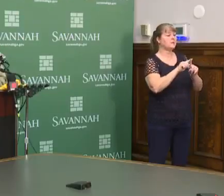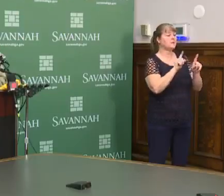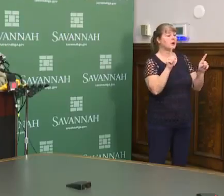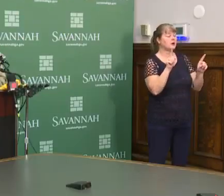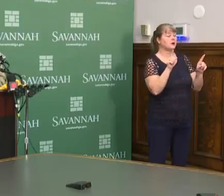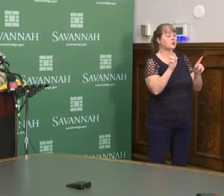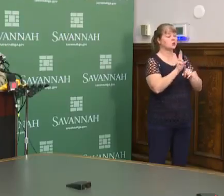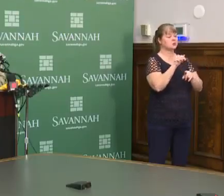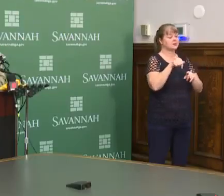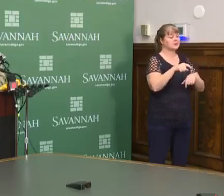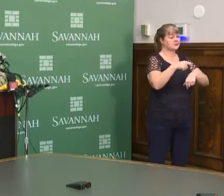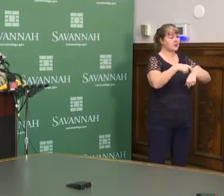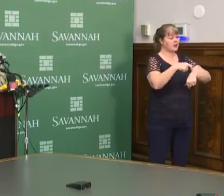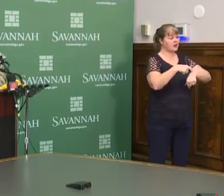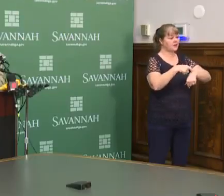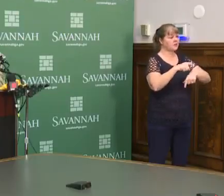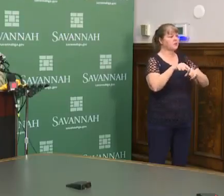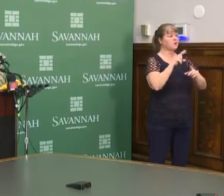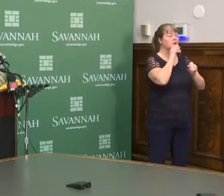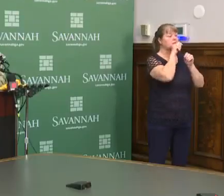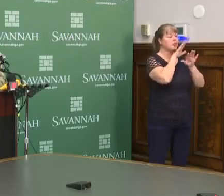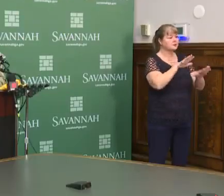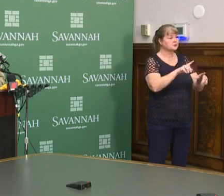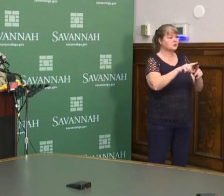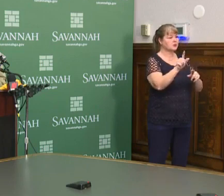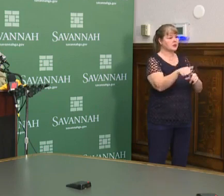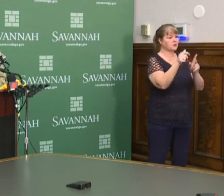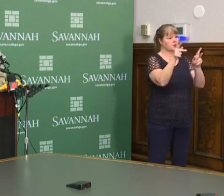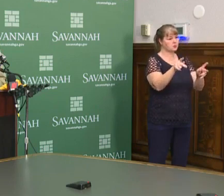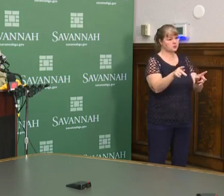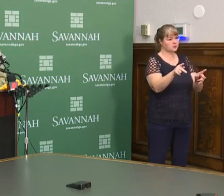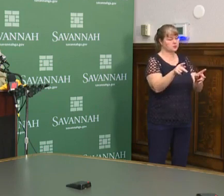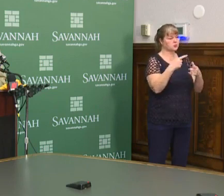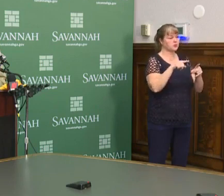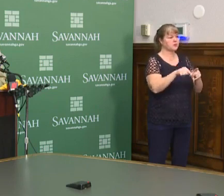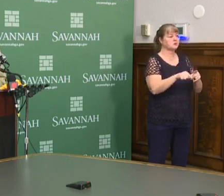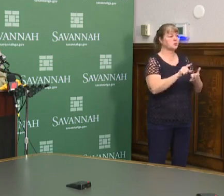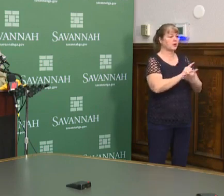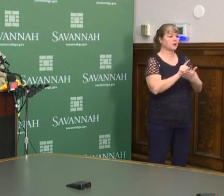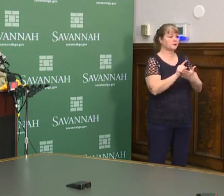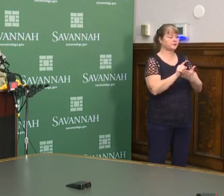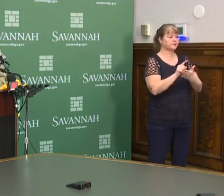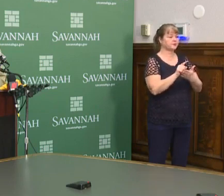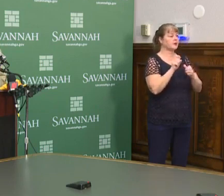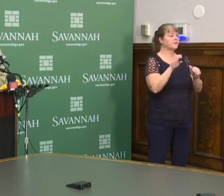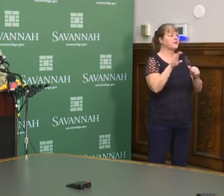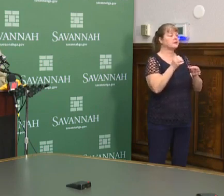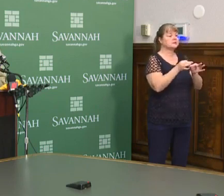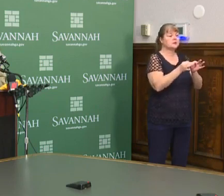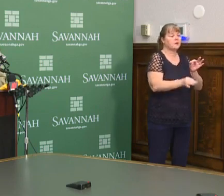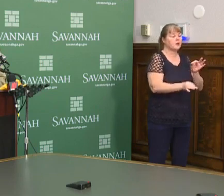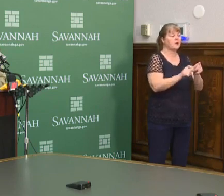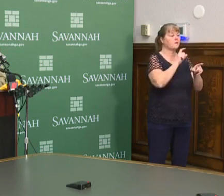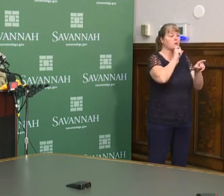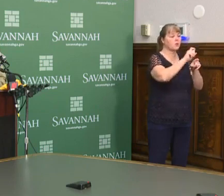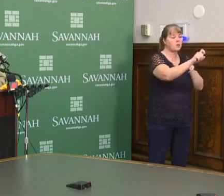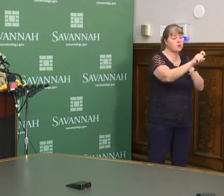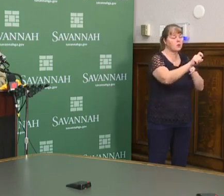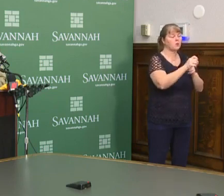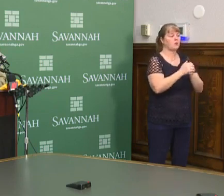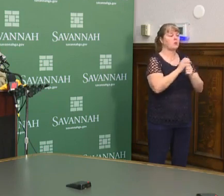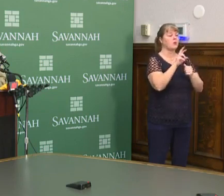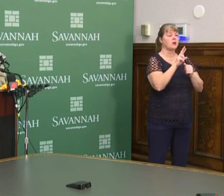but use this as a time to be a blessing to someone else during this week. It could be as simple as a phone call,